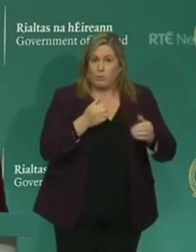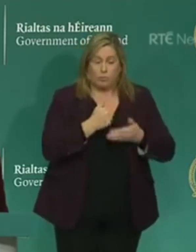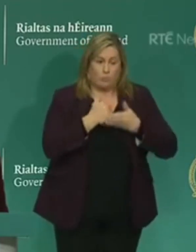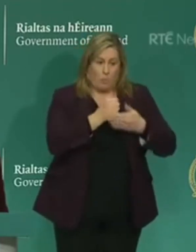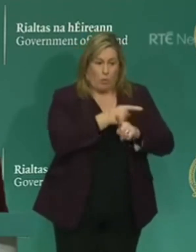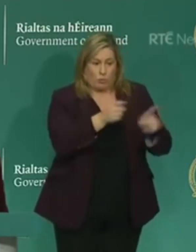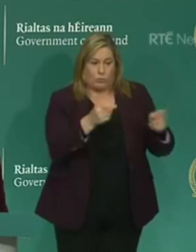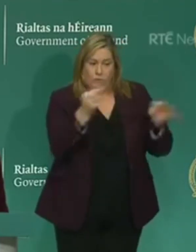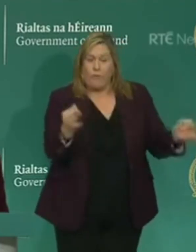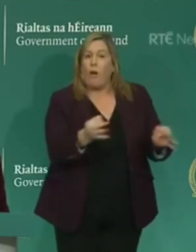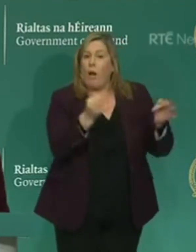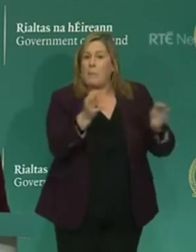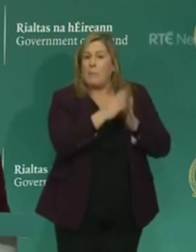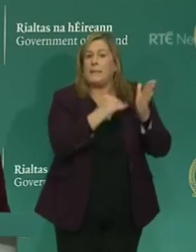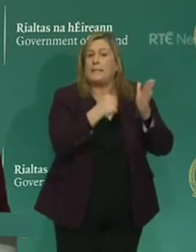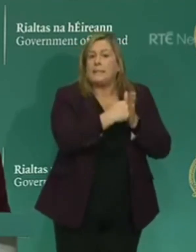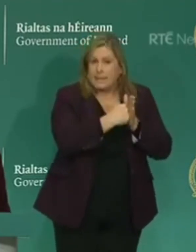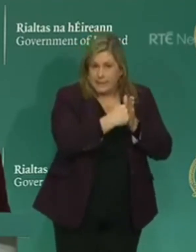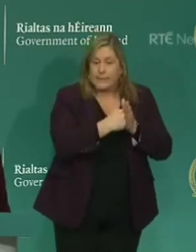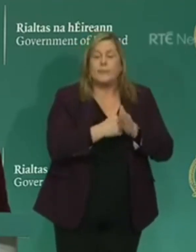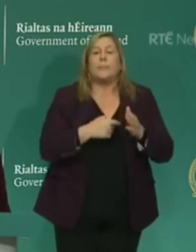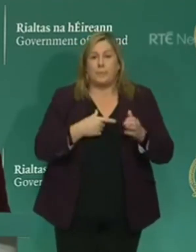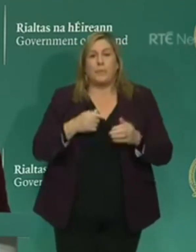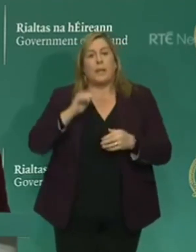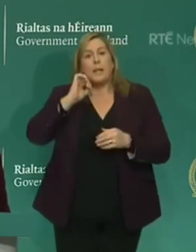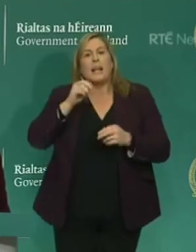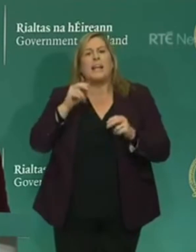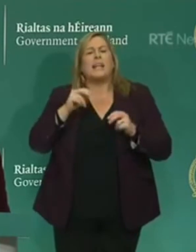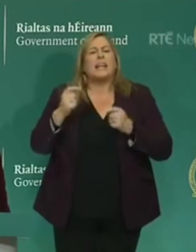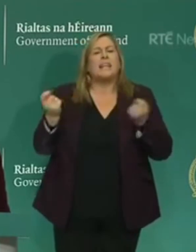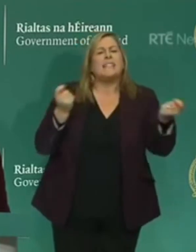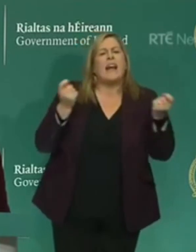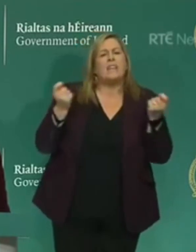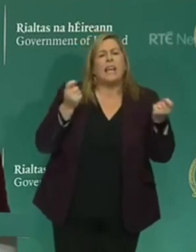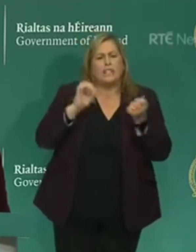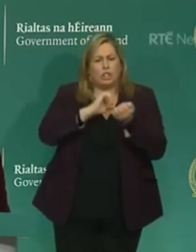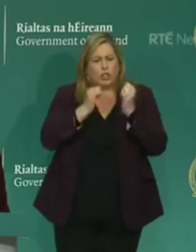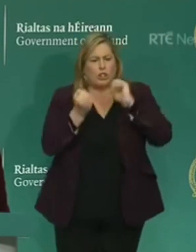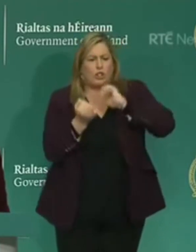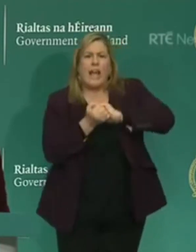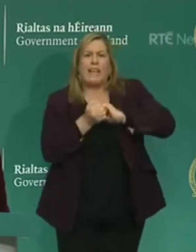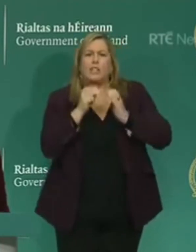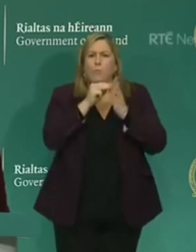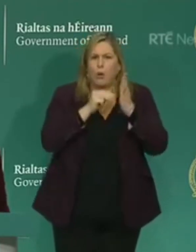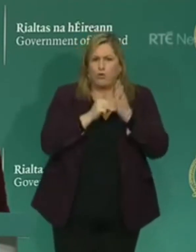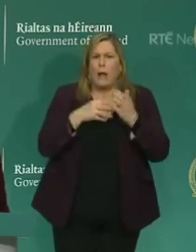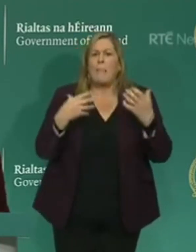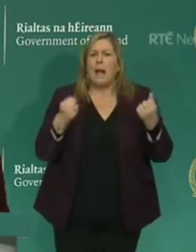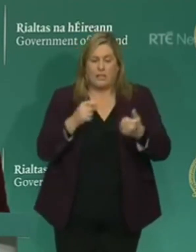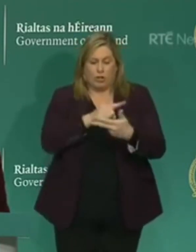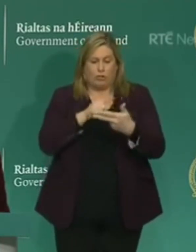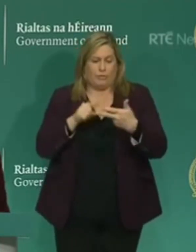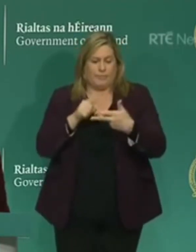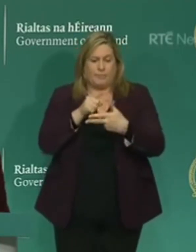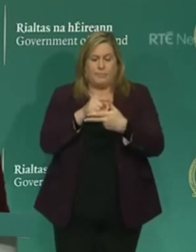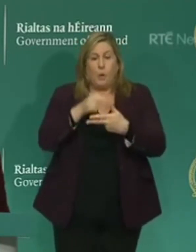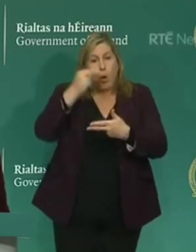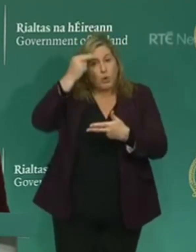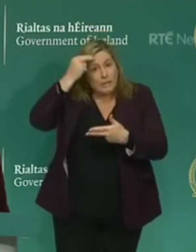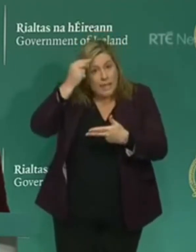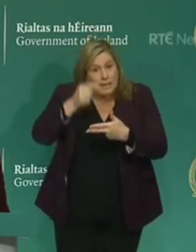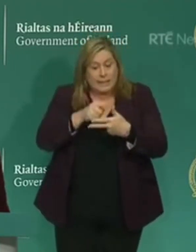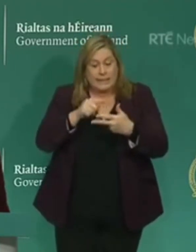sector businesses. The Navigating Change Programme addresses issues under three areas. Understanding,